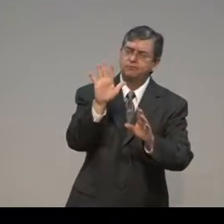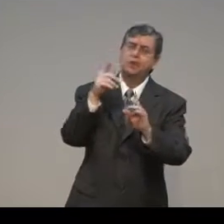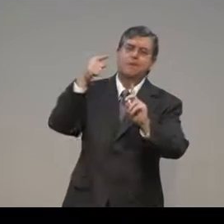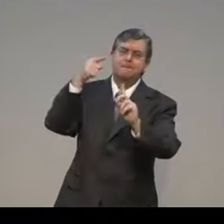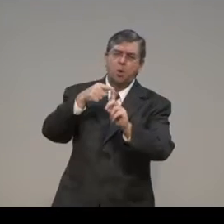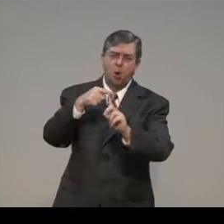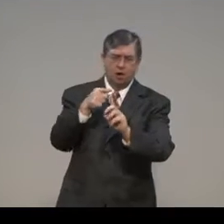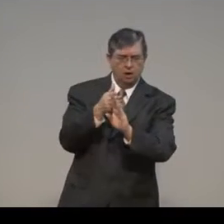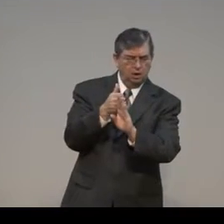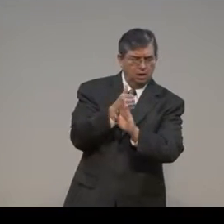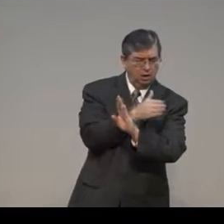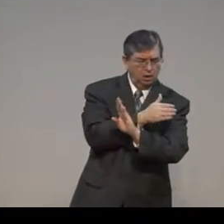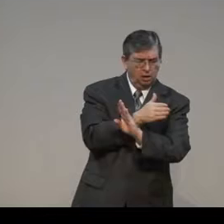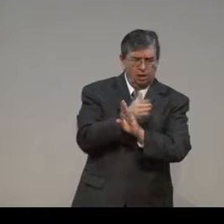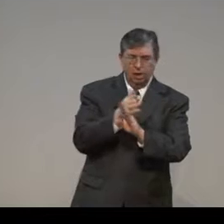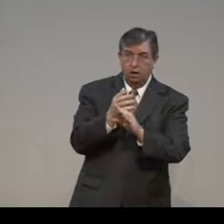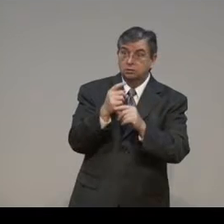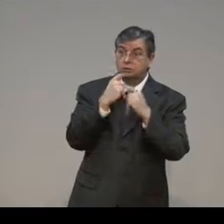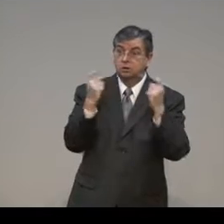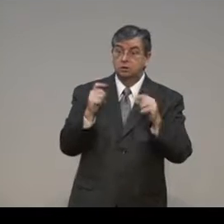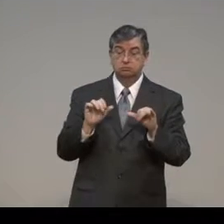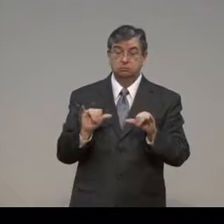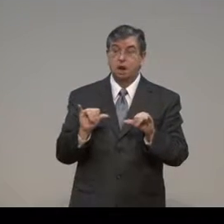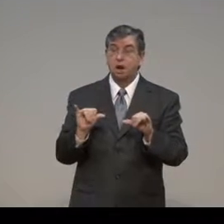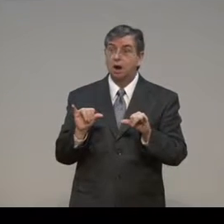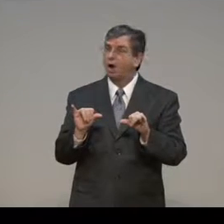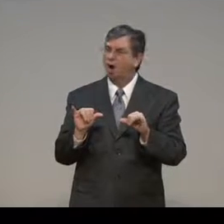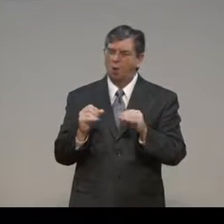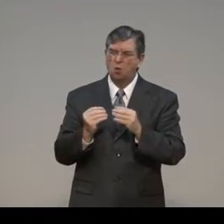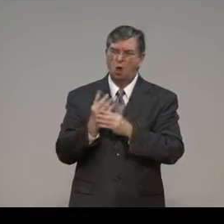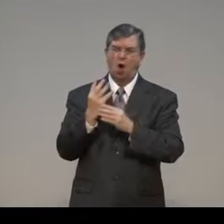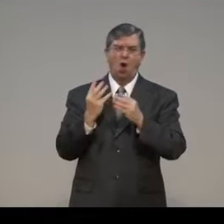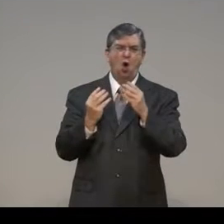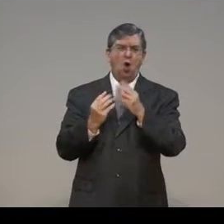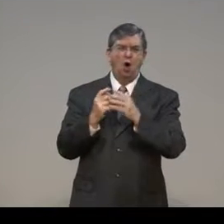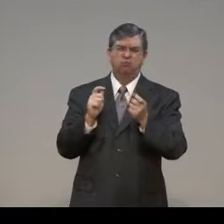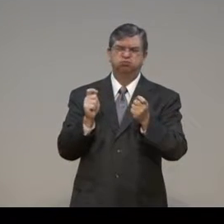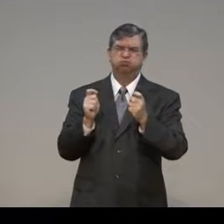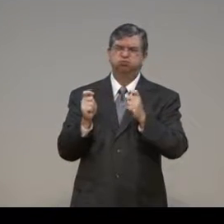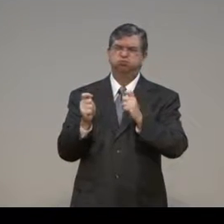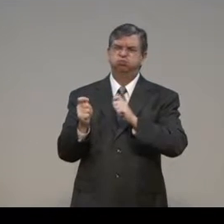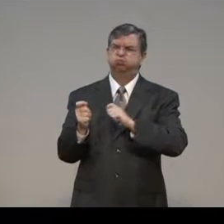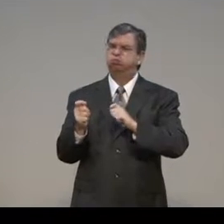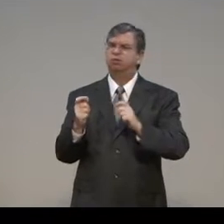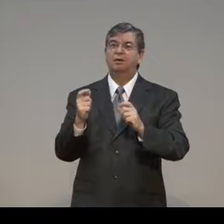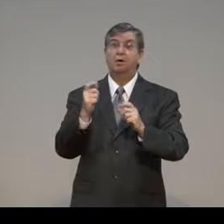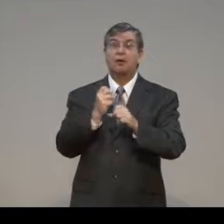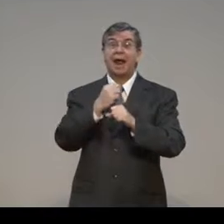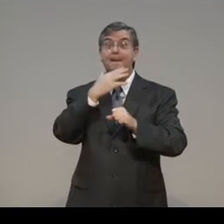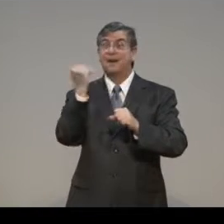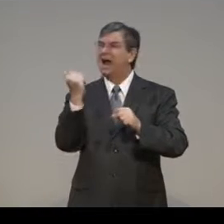point